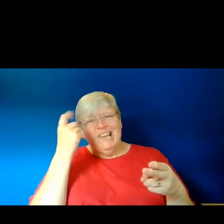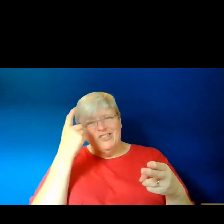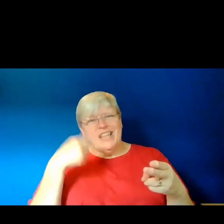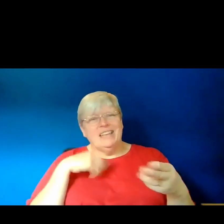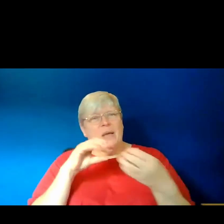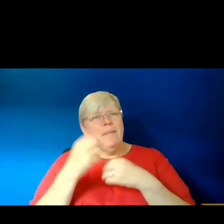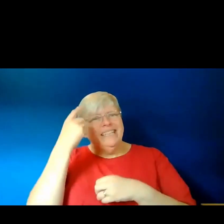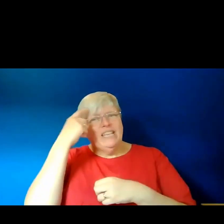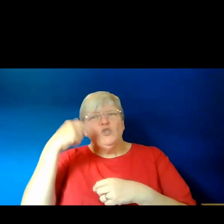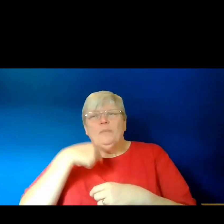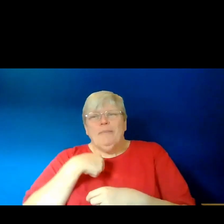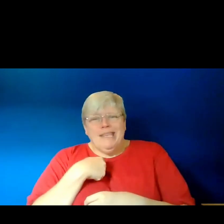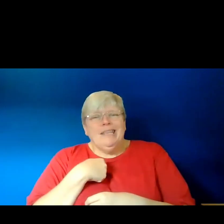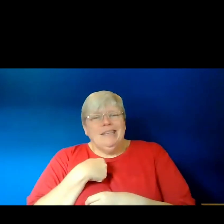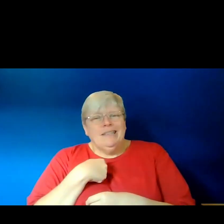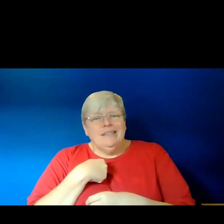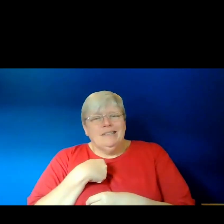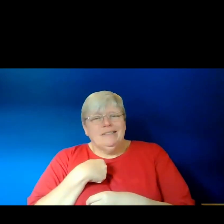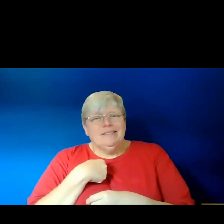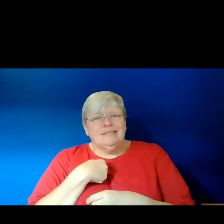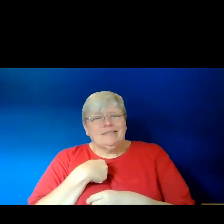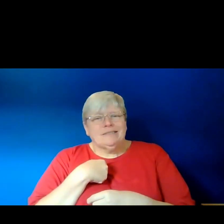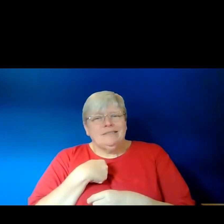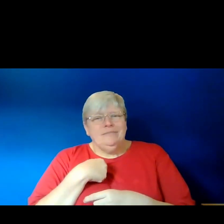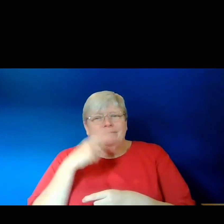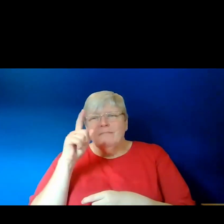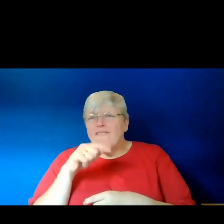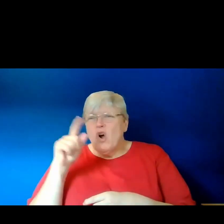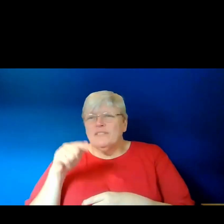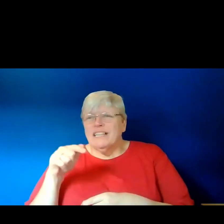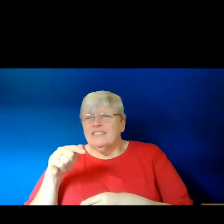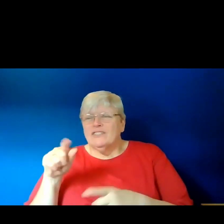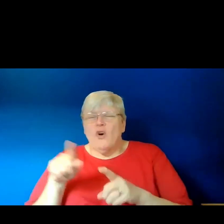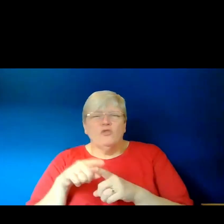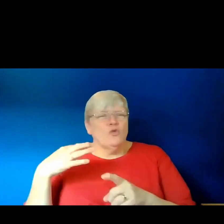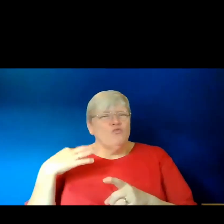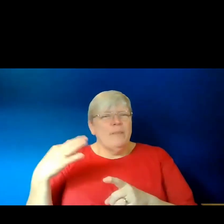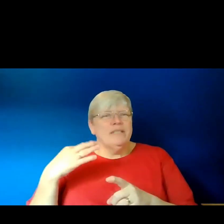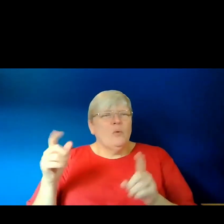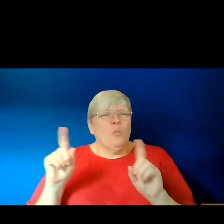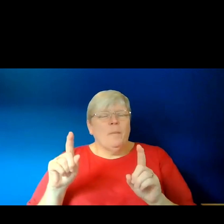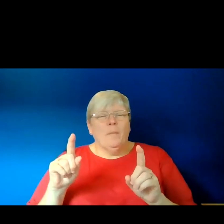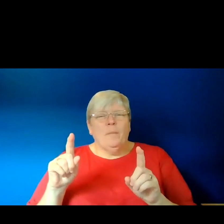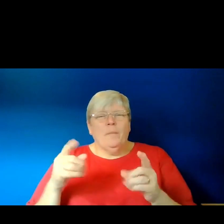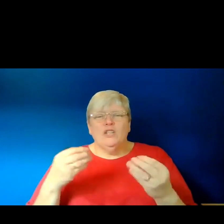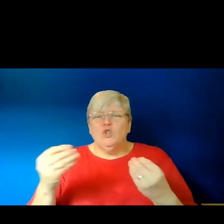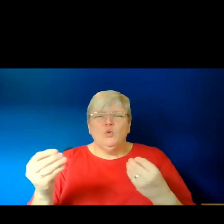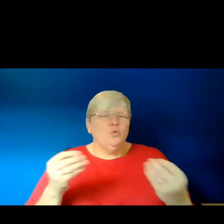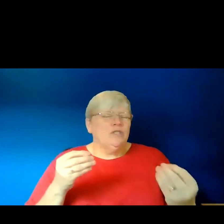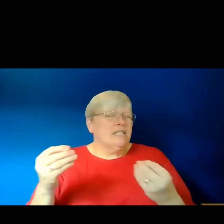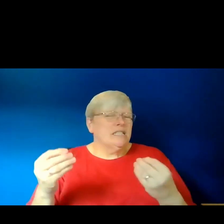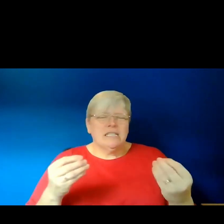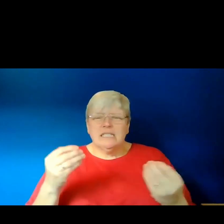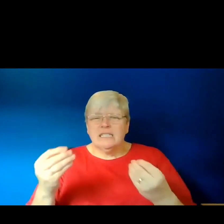me. So for me, these forward slashes also represent these loose stitches